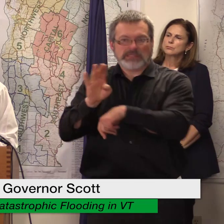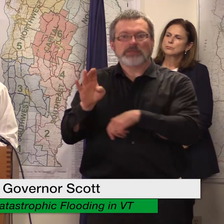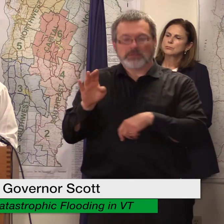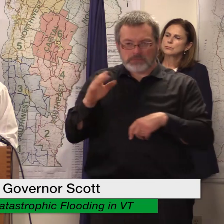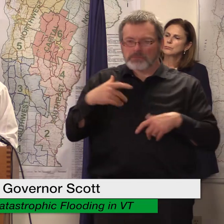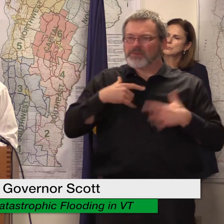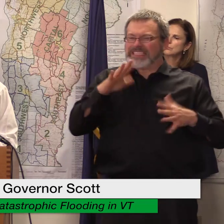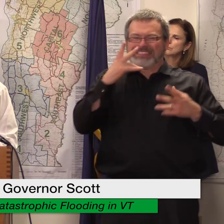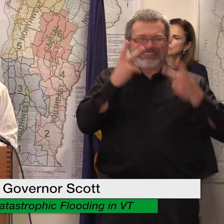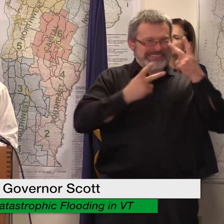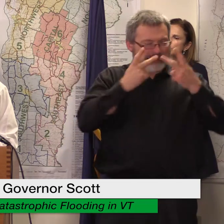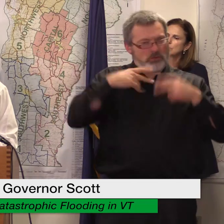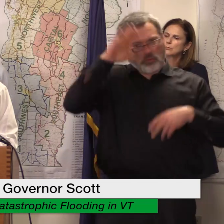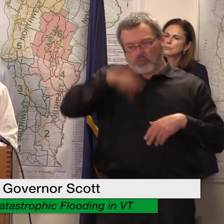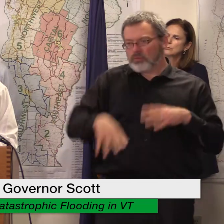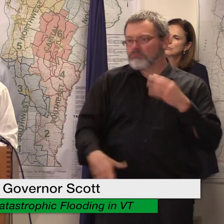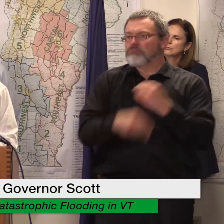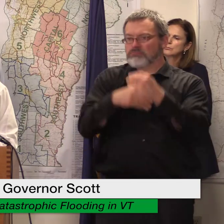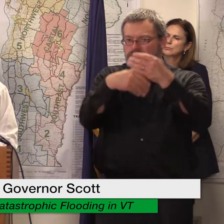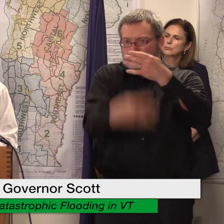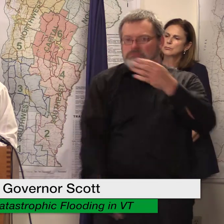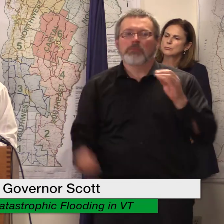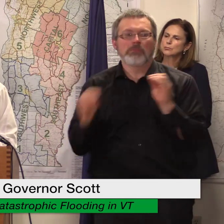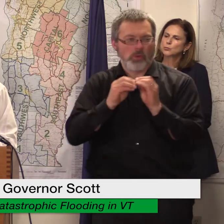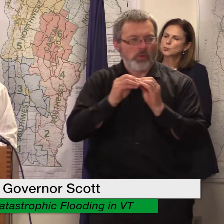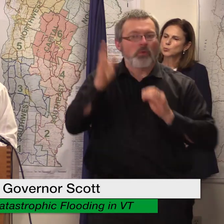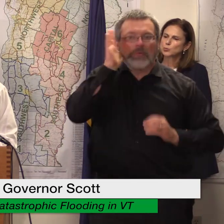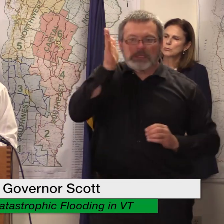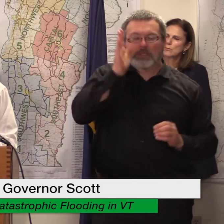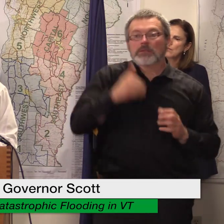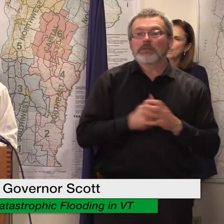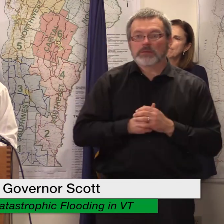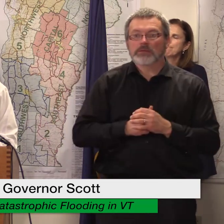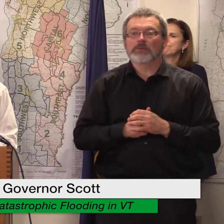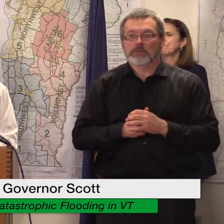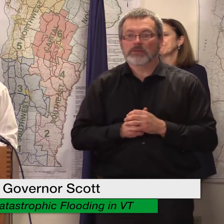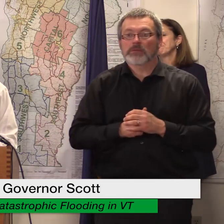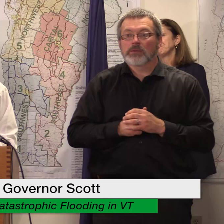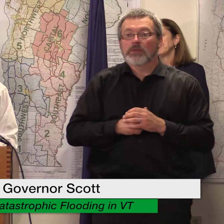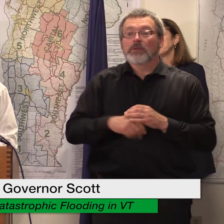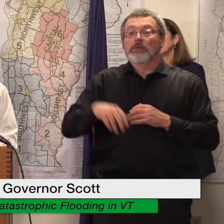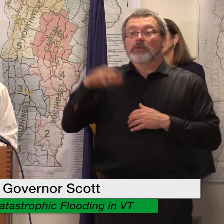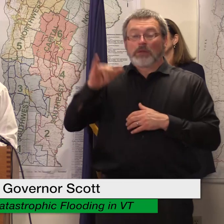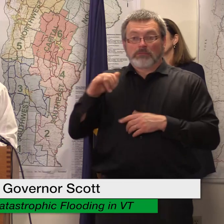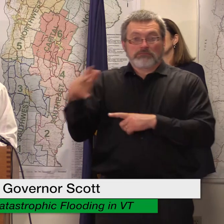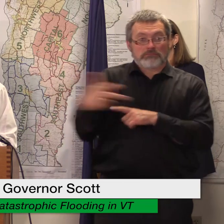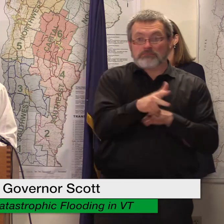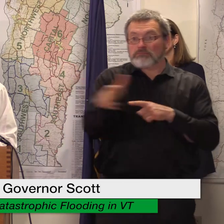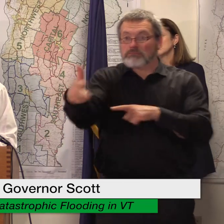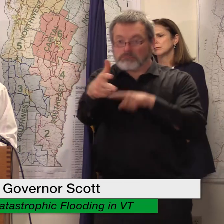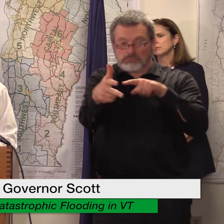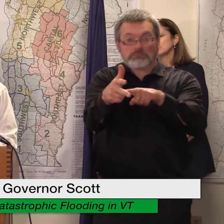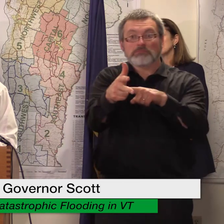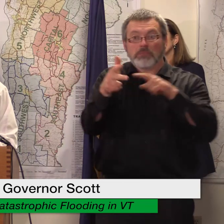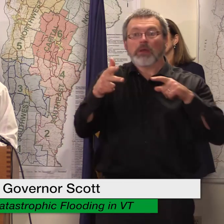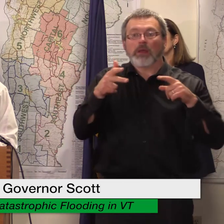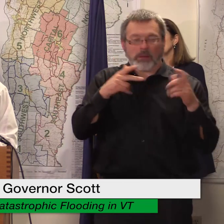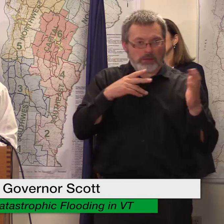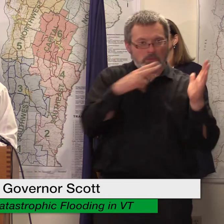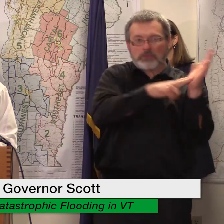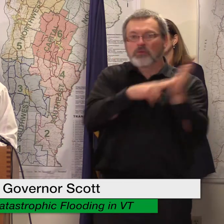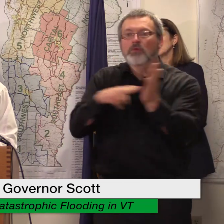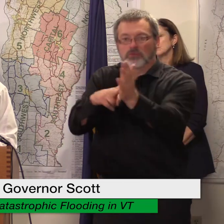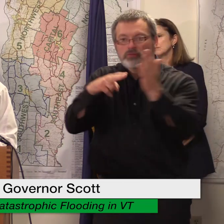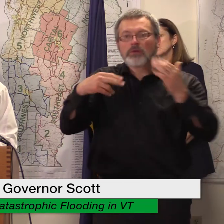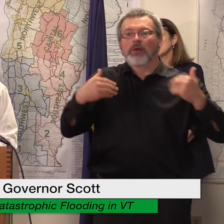five of our fema mobile registration intake centers throughout the state for people to go there